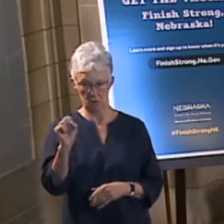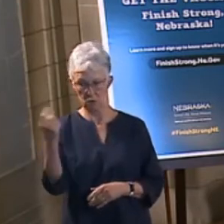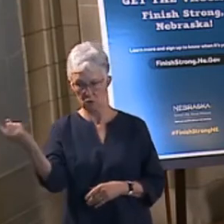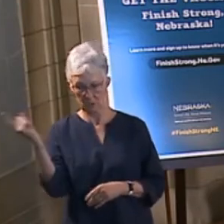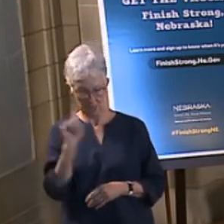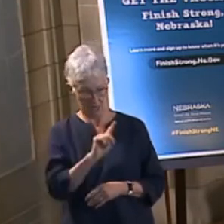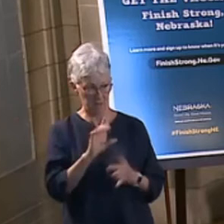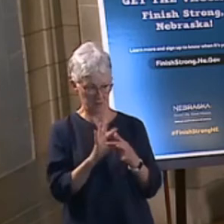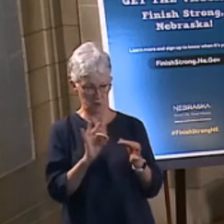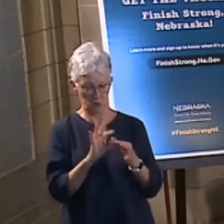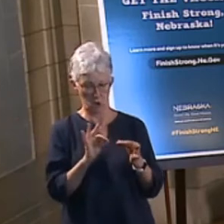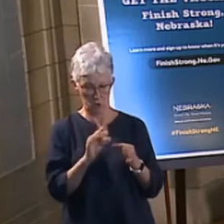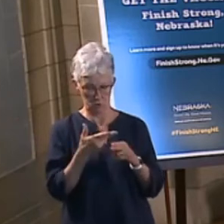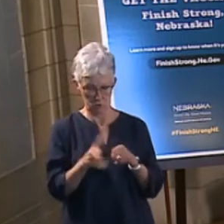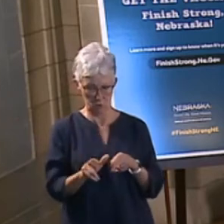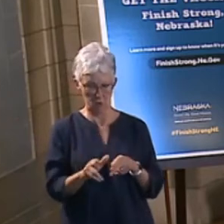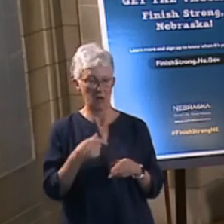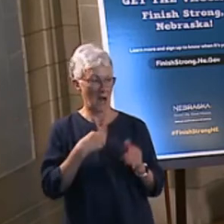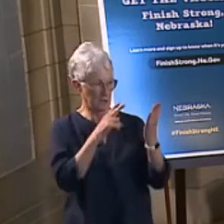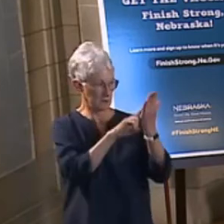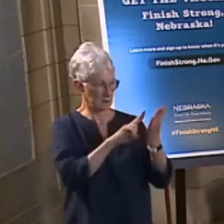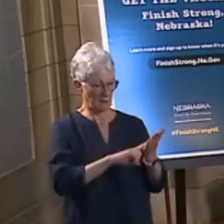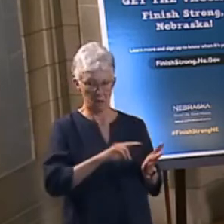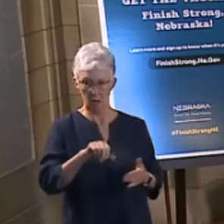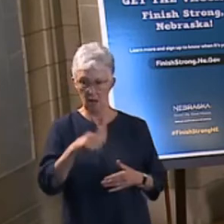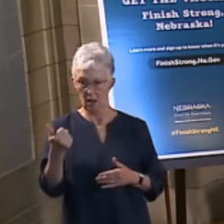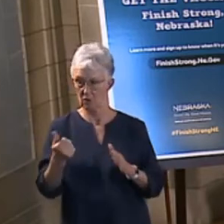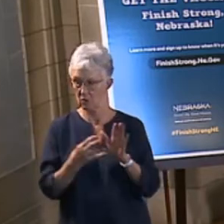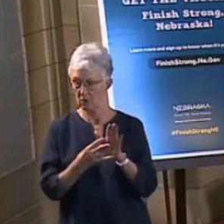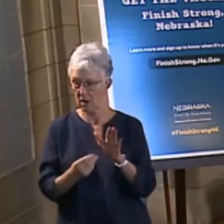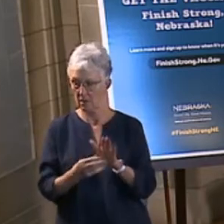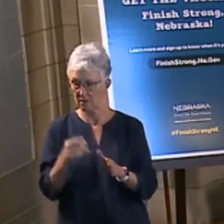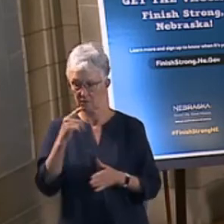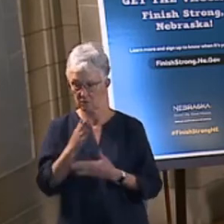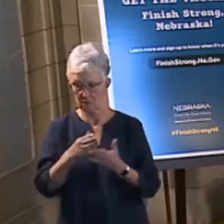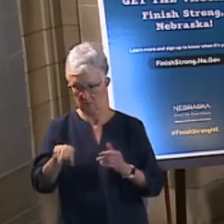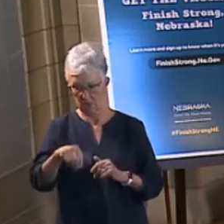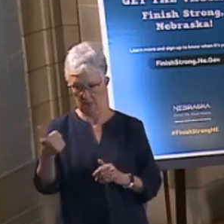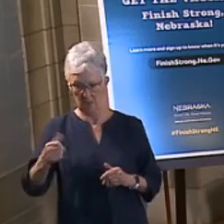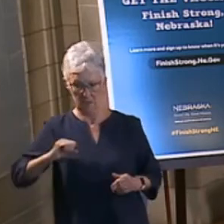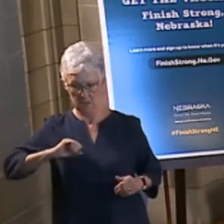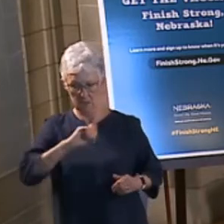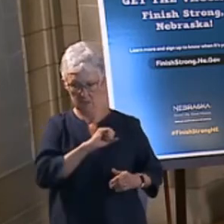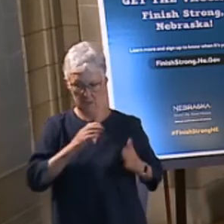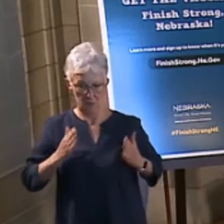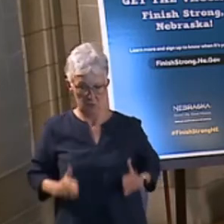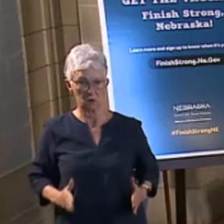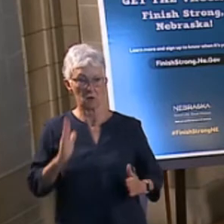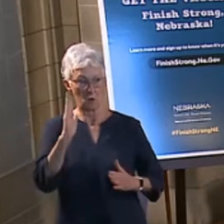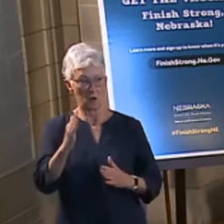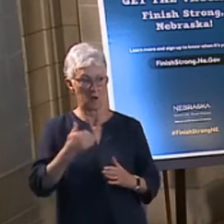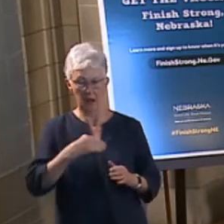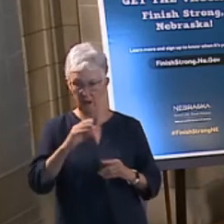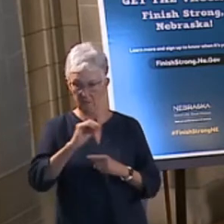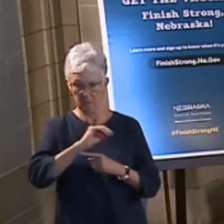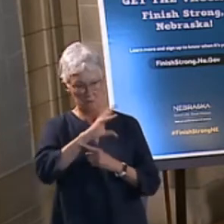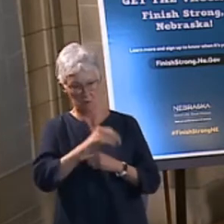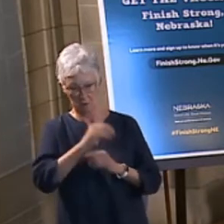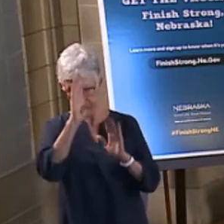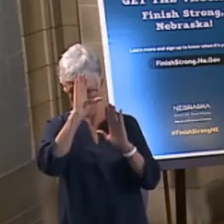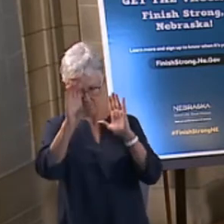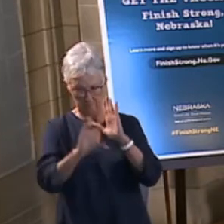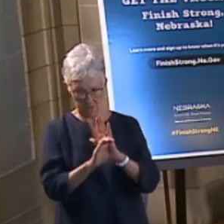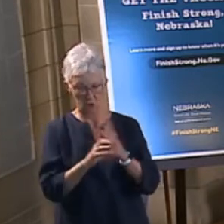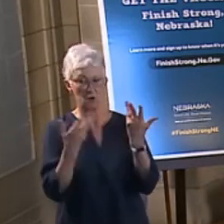Senators, I'm going to sign some of the other copies for you and ask you to come up and we'll do a photo op here. And then we'll let you all get back to the